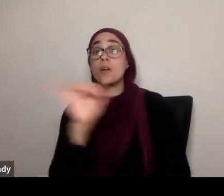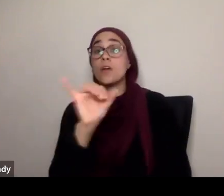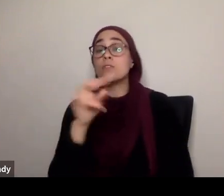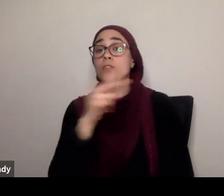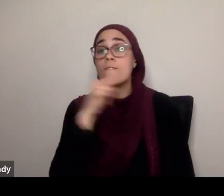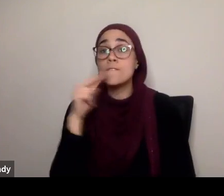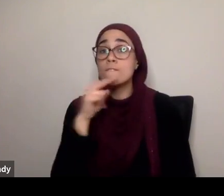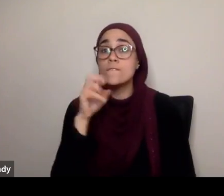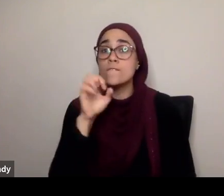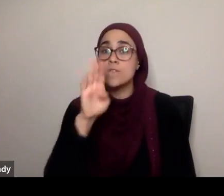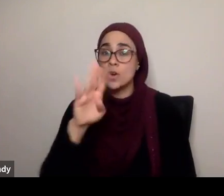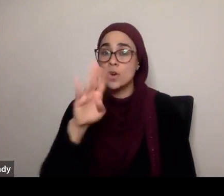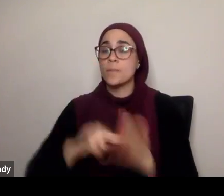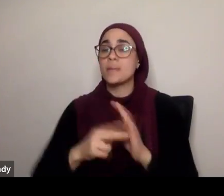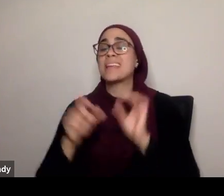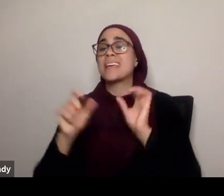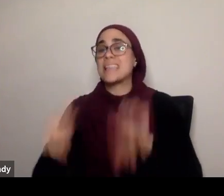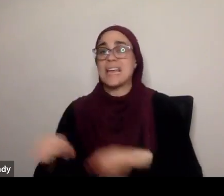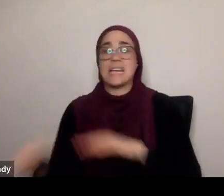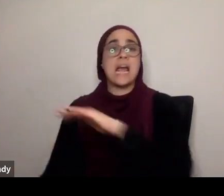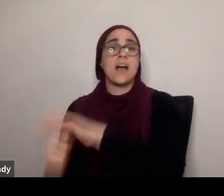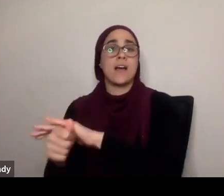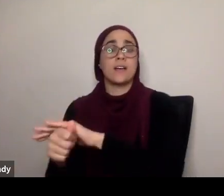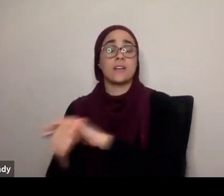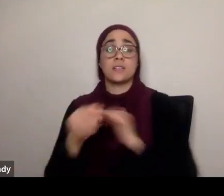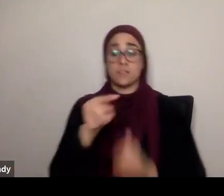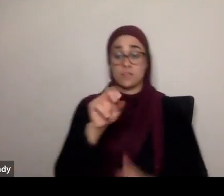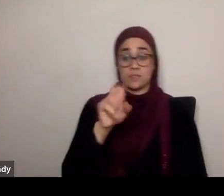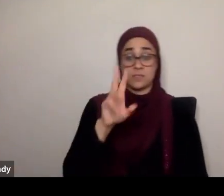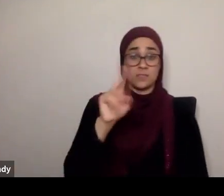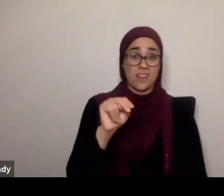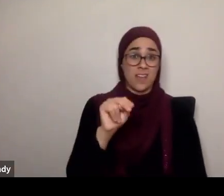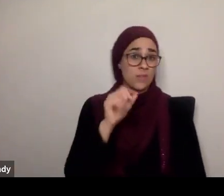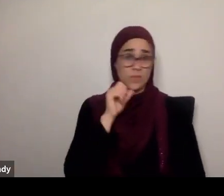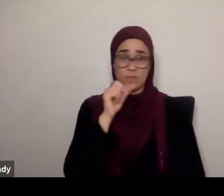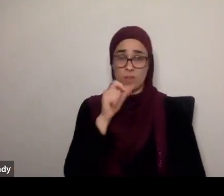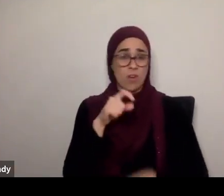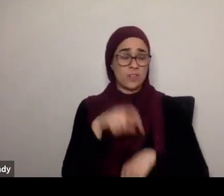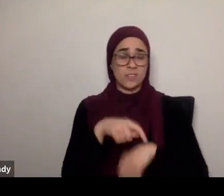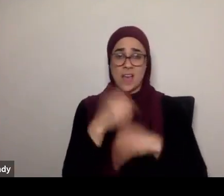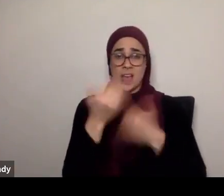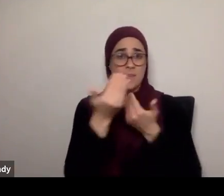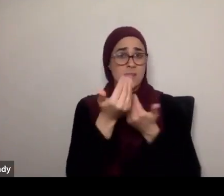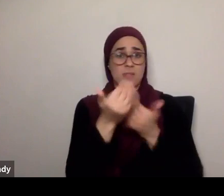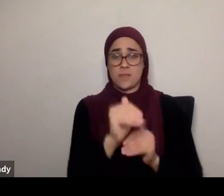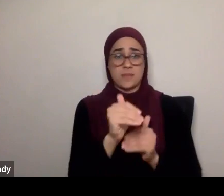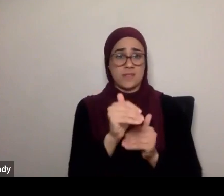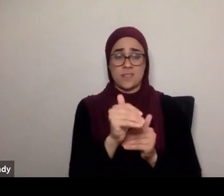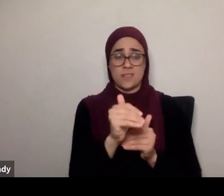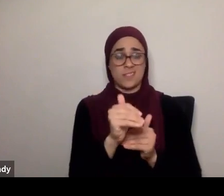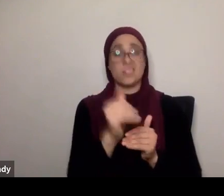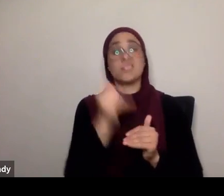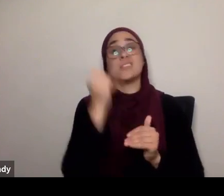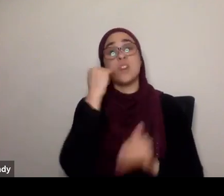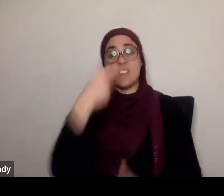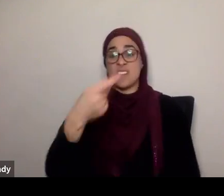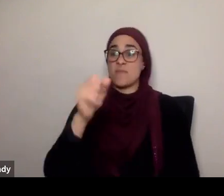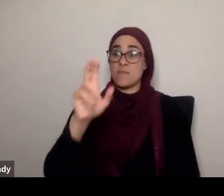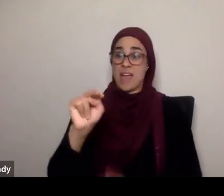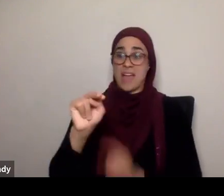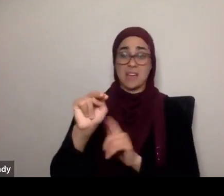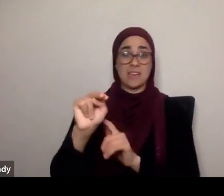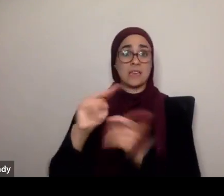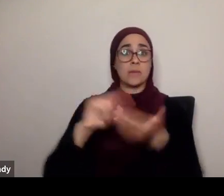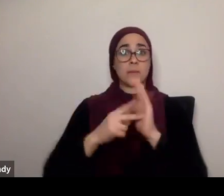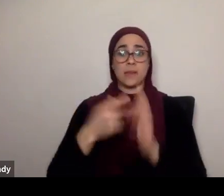but it's not, a noun, a noun is not limited, by time, or you know, time, so it's, if something is a pen, it's a pen now, it's a pen